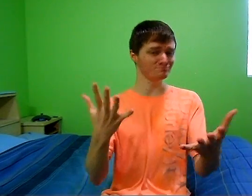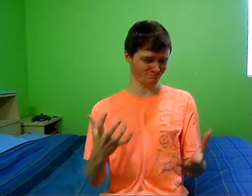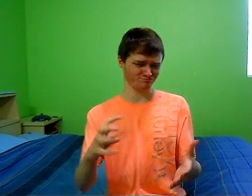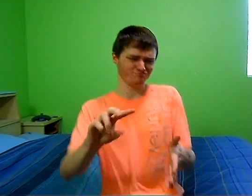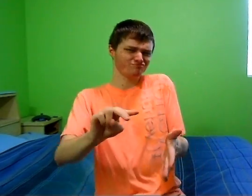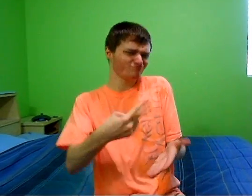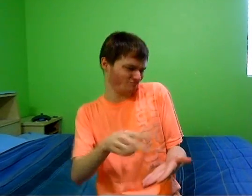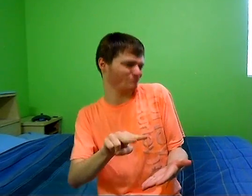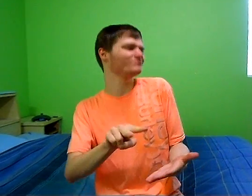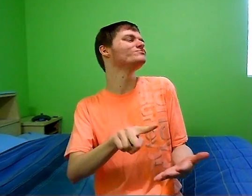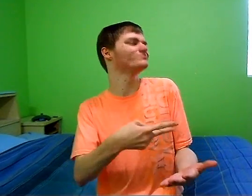dancing tonight